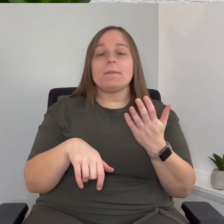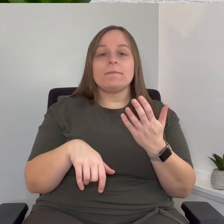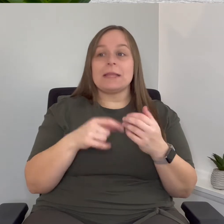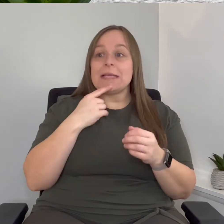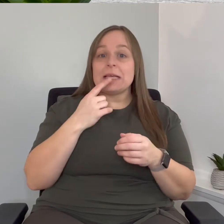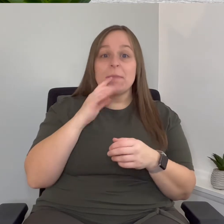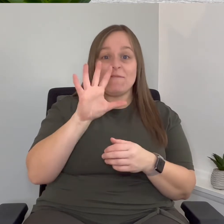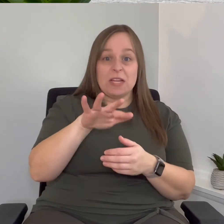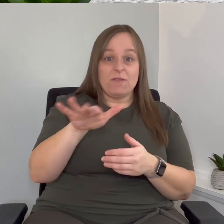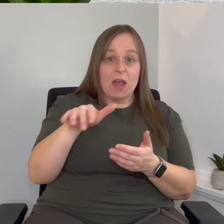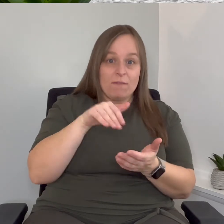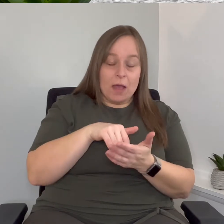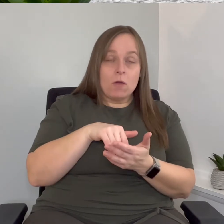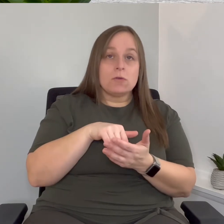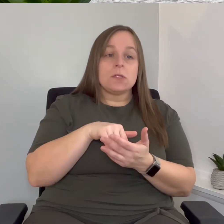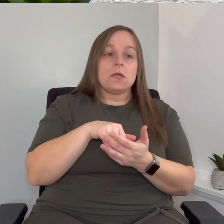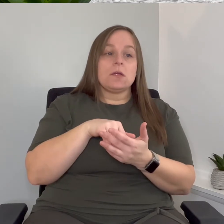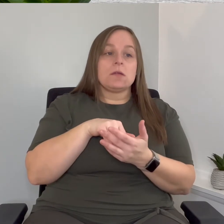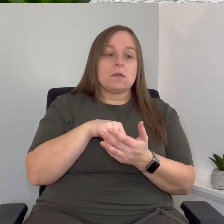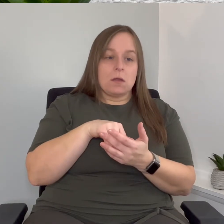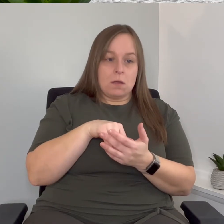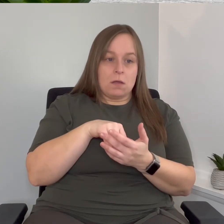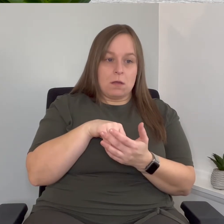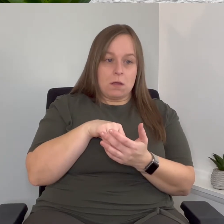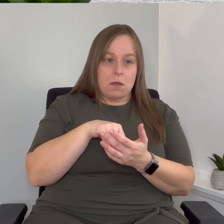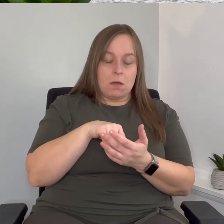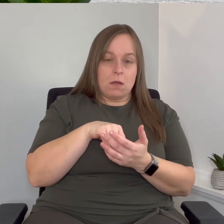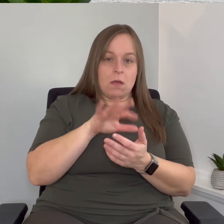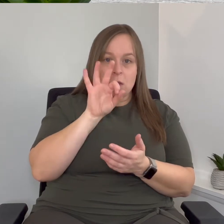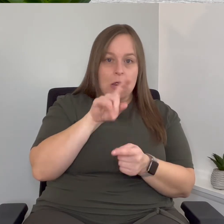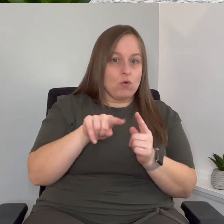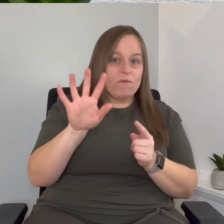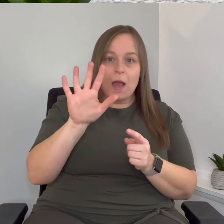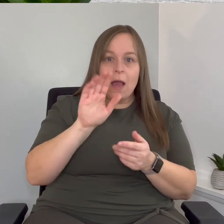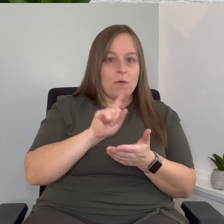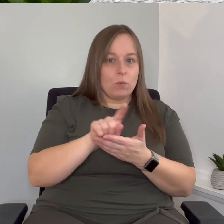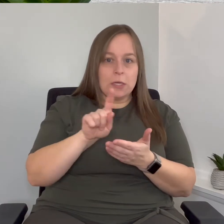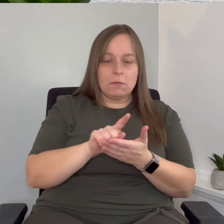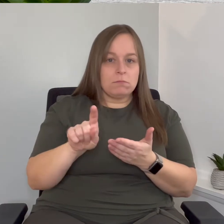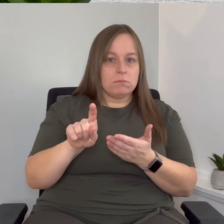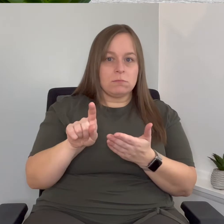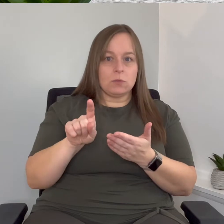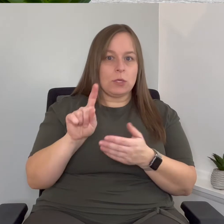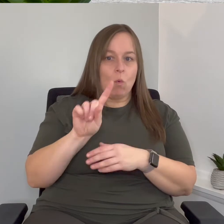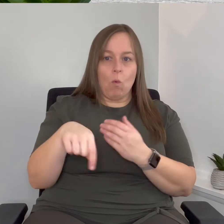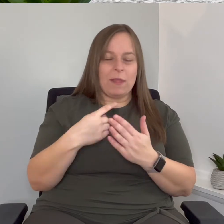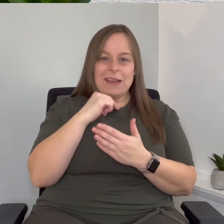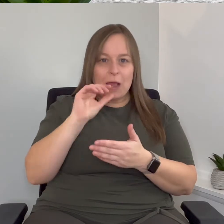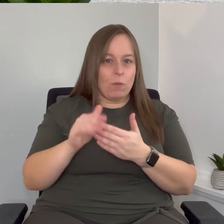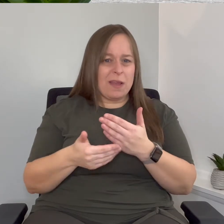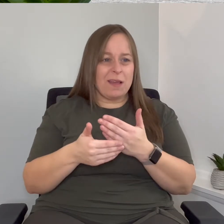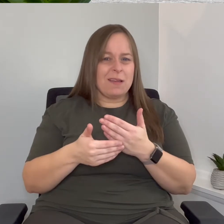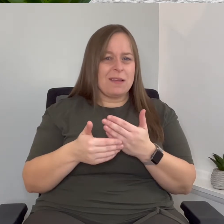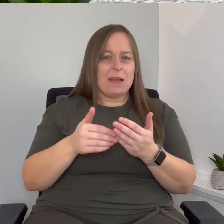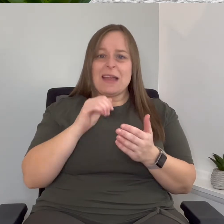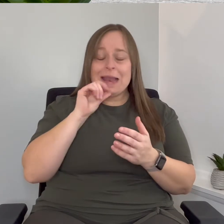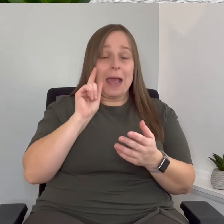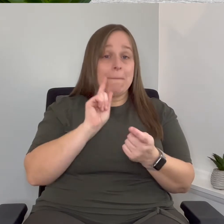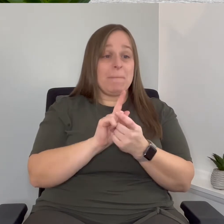said it would be fifty five thousand nine to five weekdays only and um but I'm not meeting with clients that